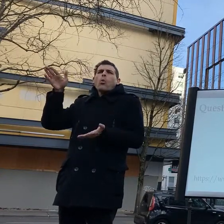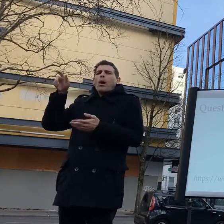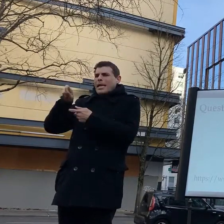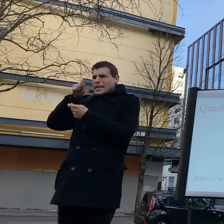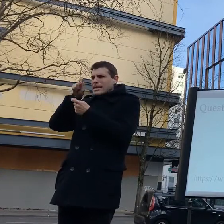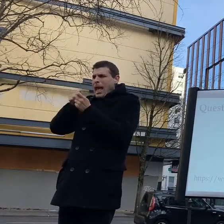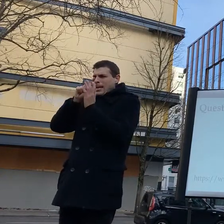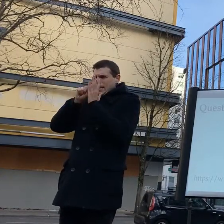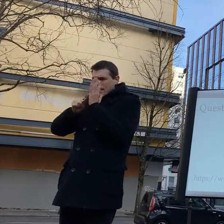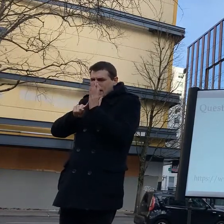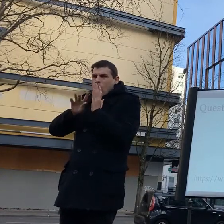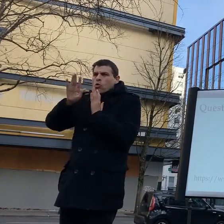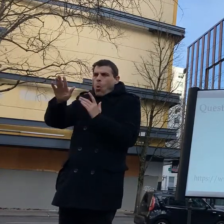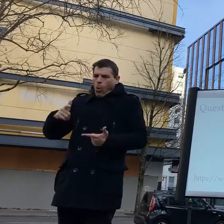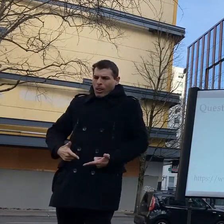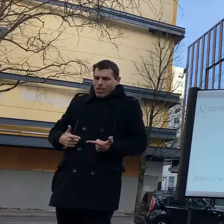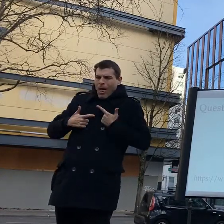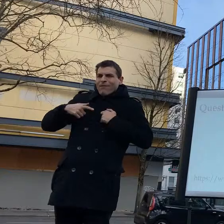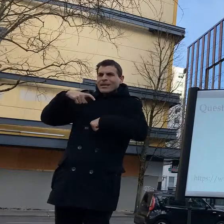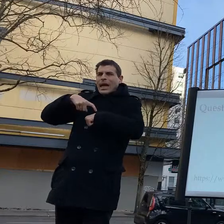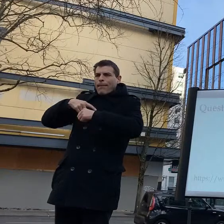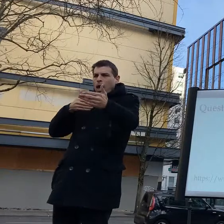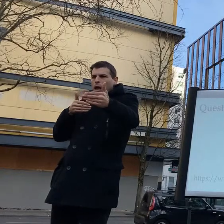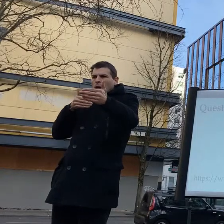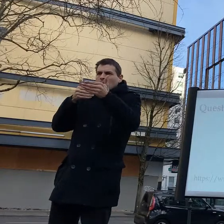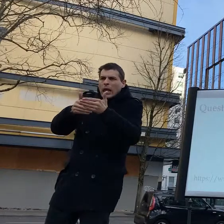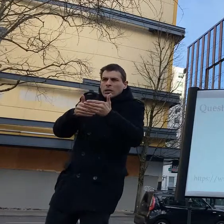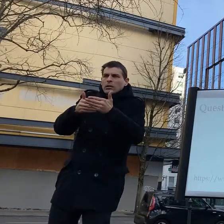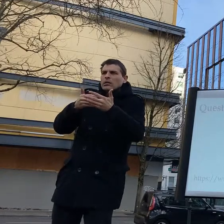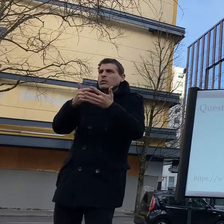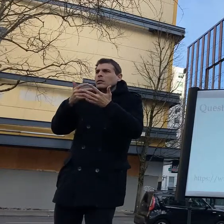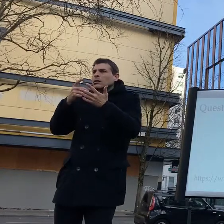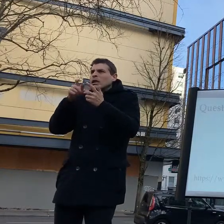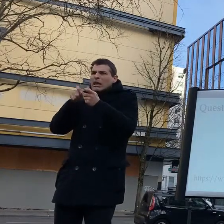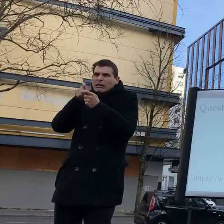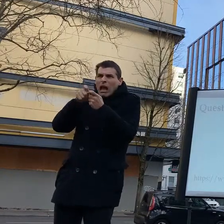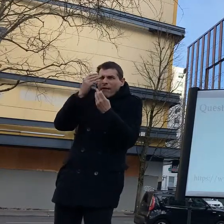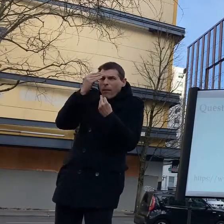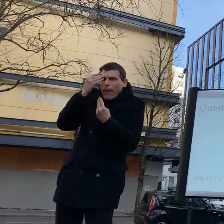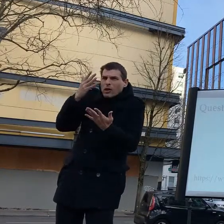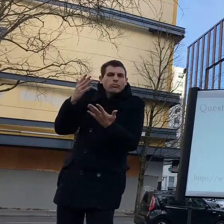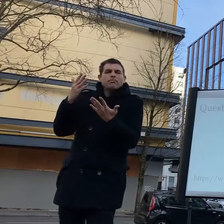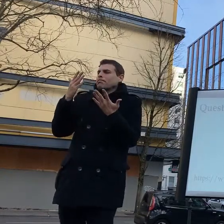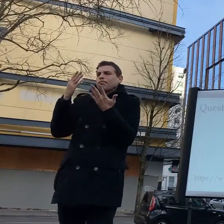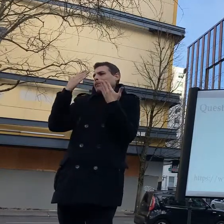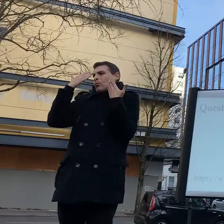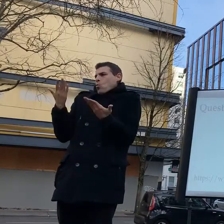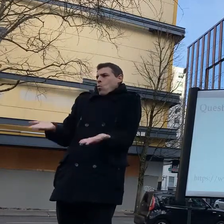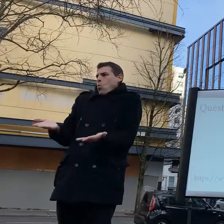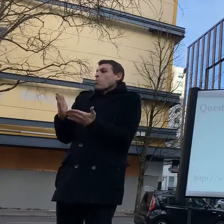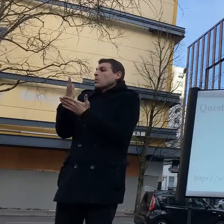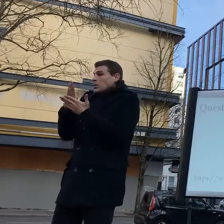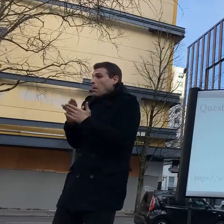uh noting that a number of people a lot of people um experienced uh all like significant